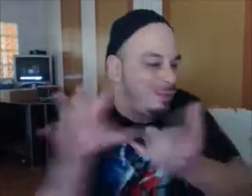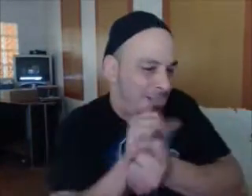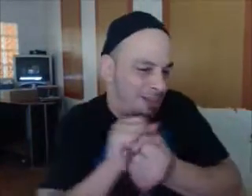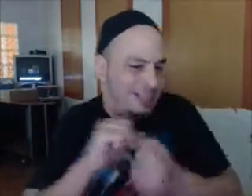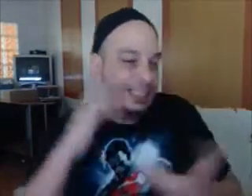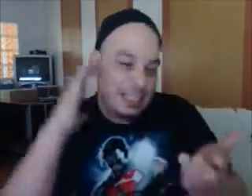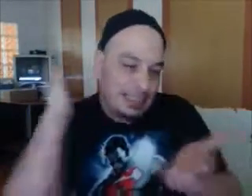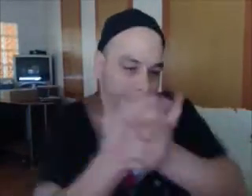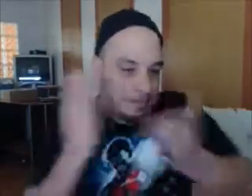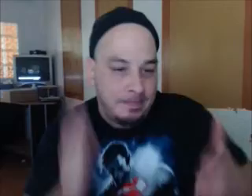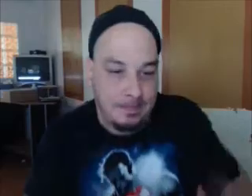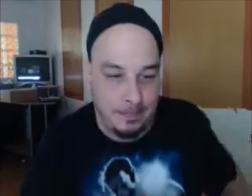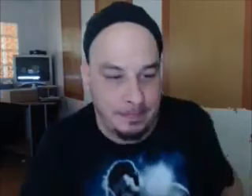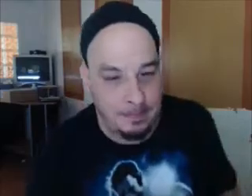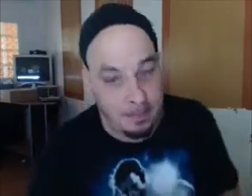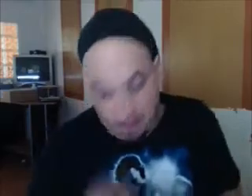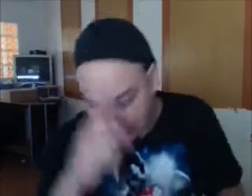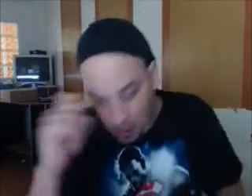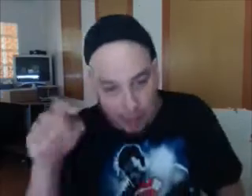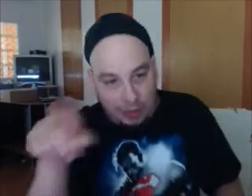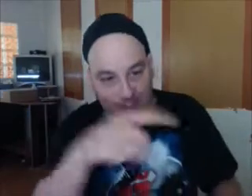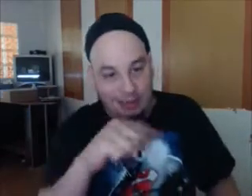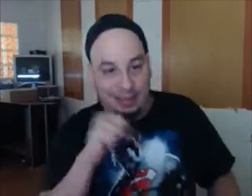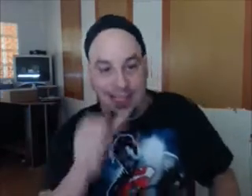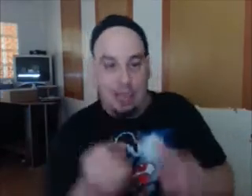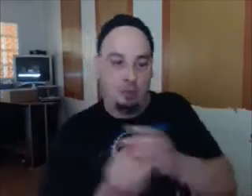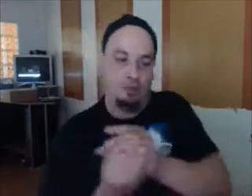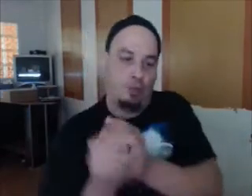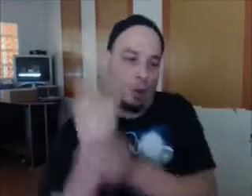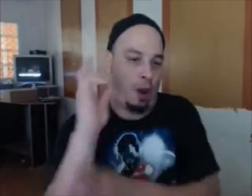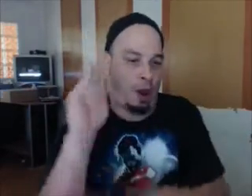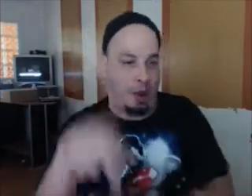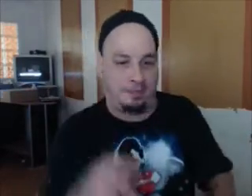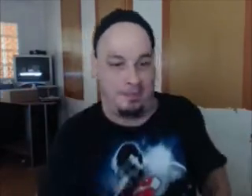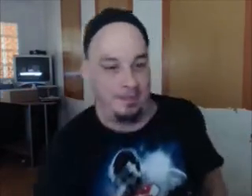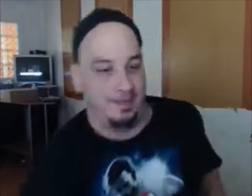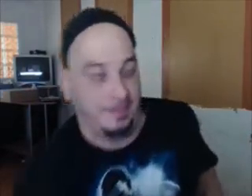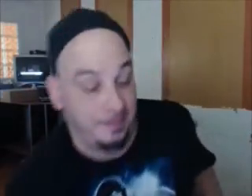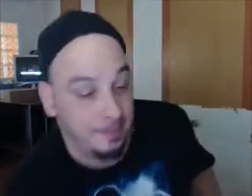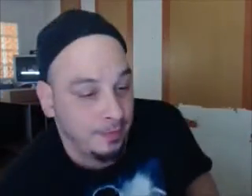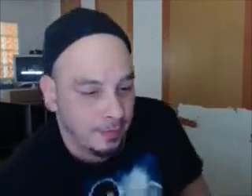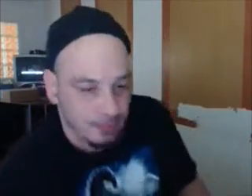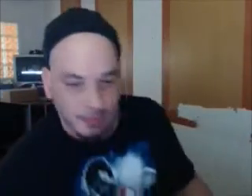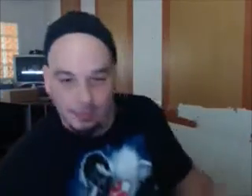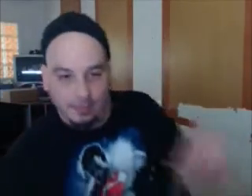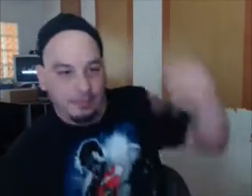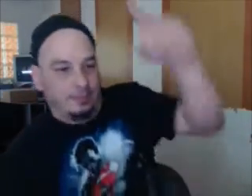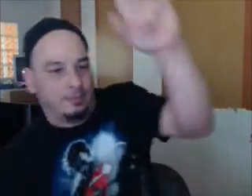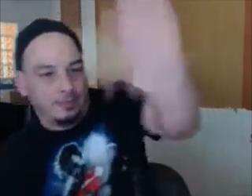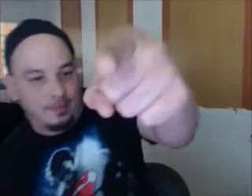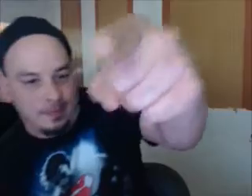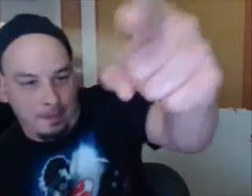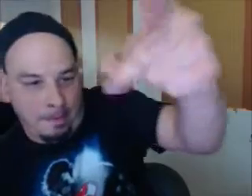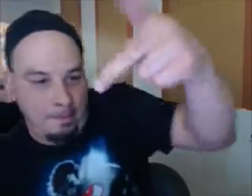hired and I was promised, I we were, I was recruited. And one of the